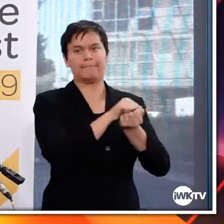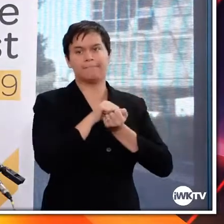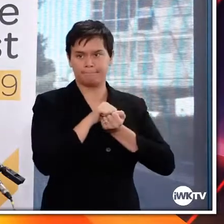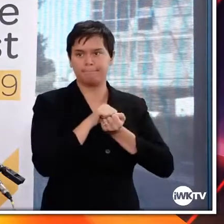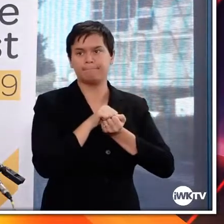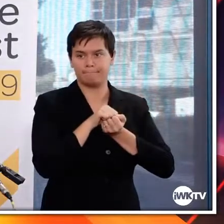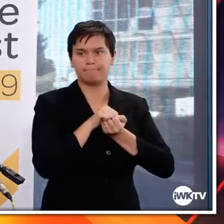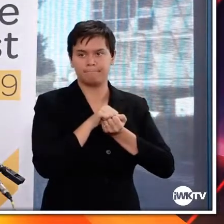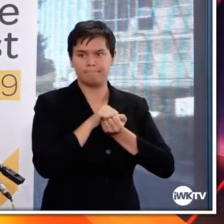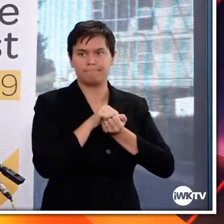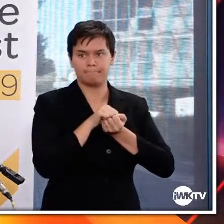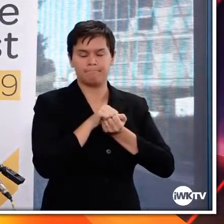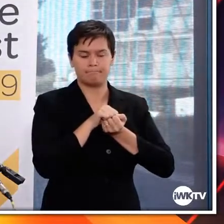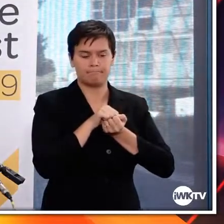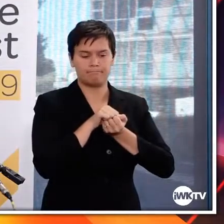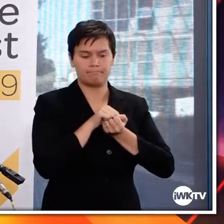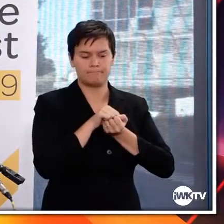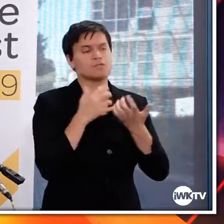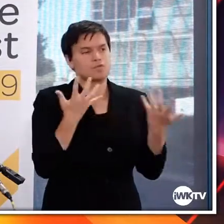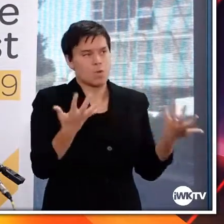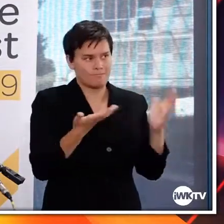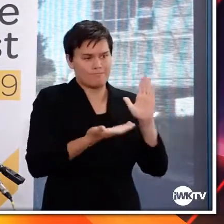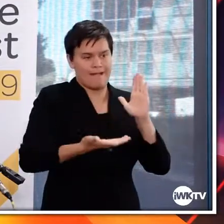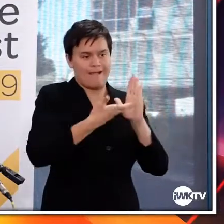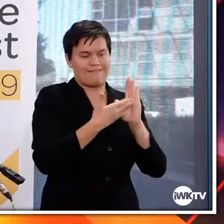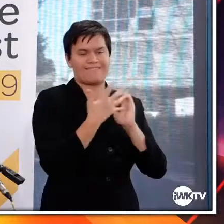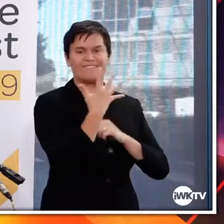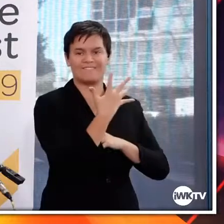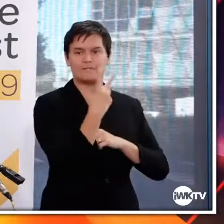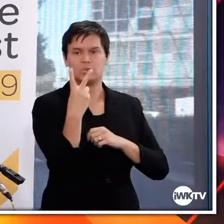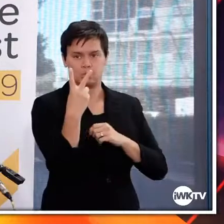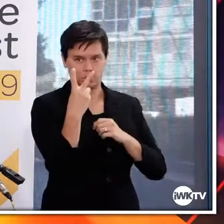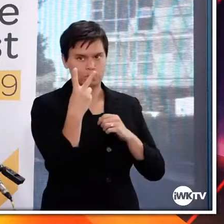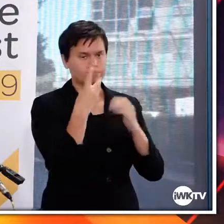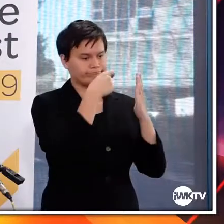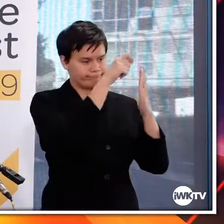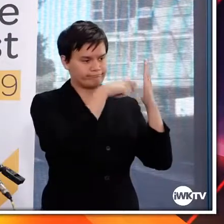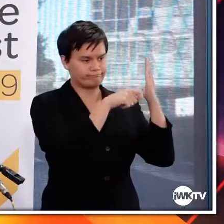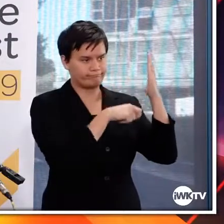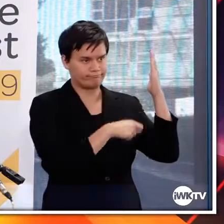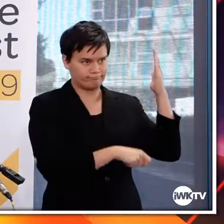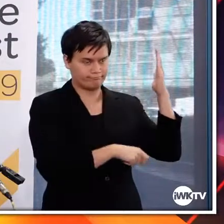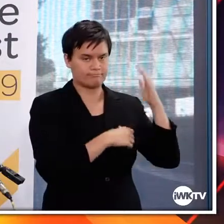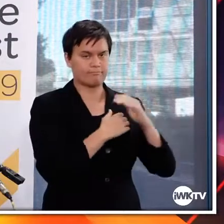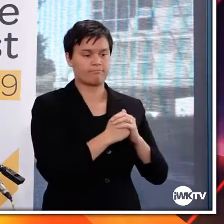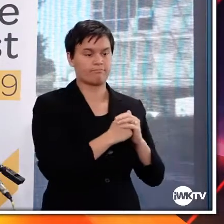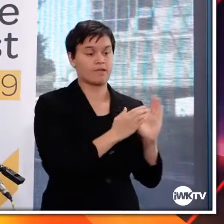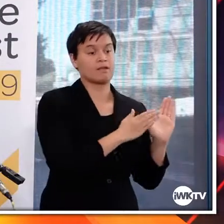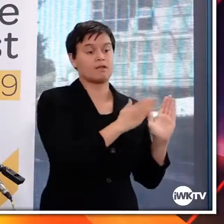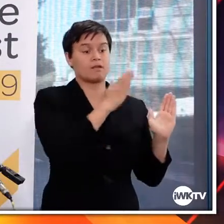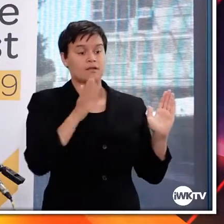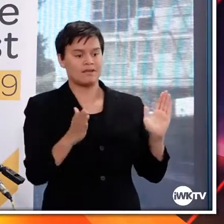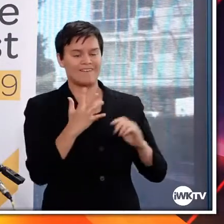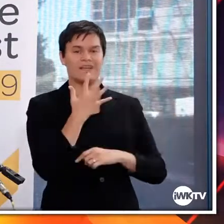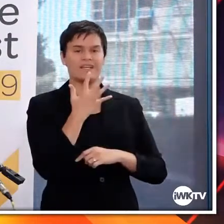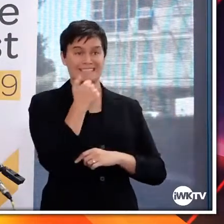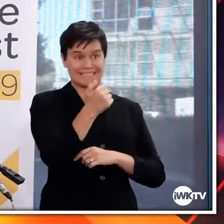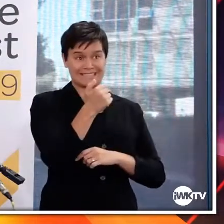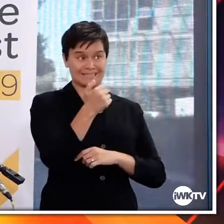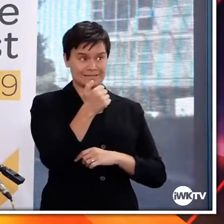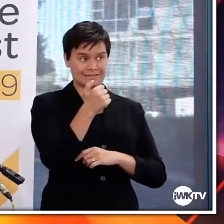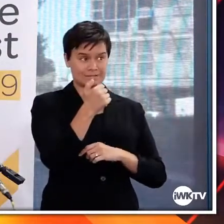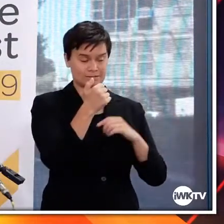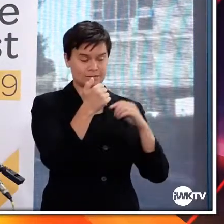we're getting in New Zealand. And that's why we put those conditions in place. We've also added six conditions for additional clinical information, and this